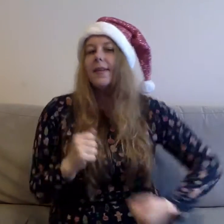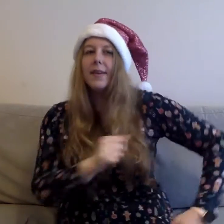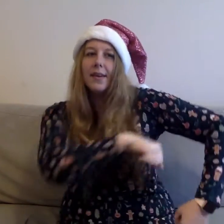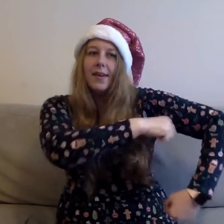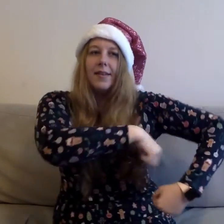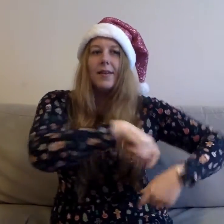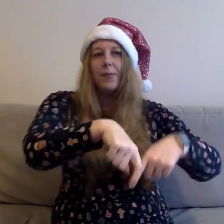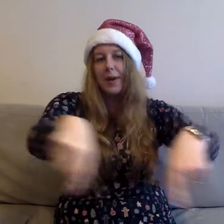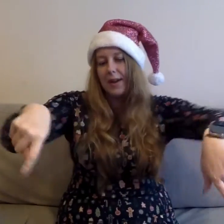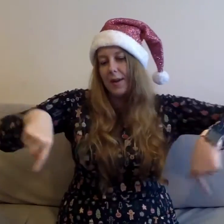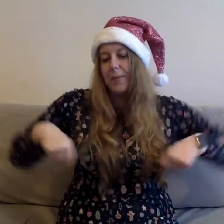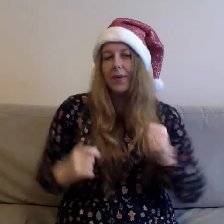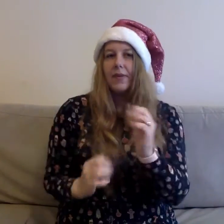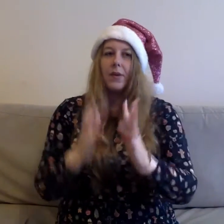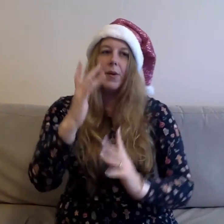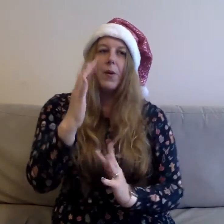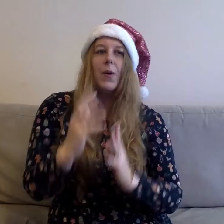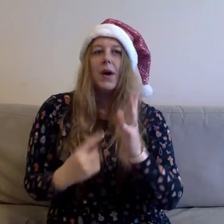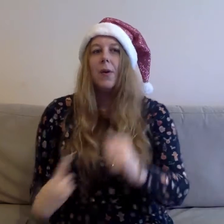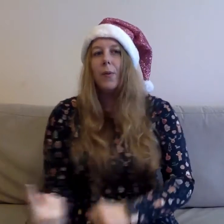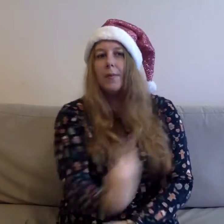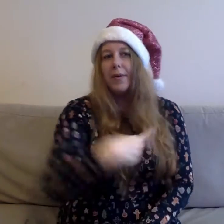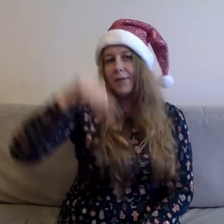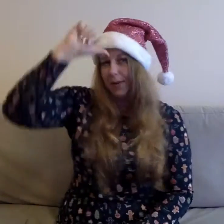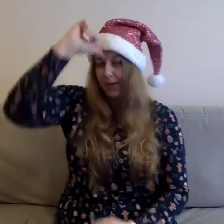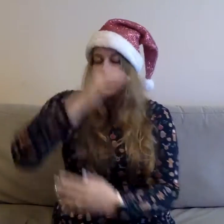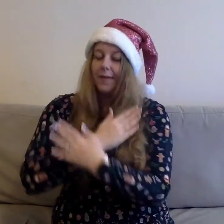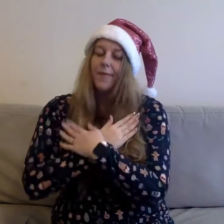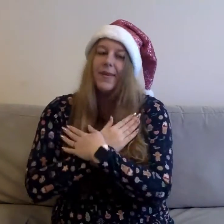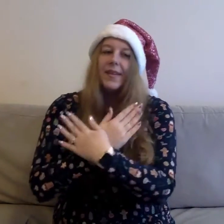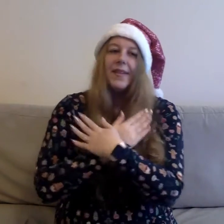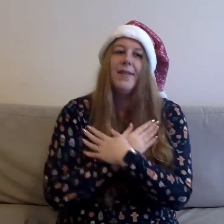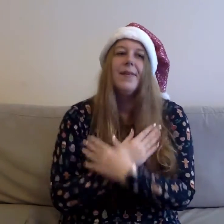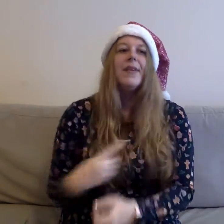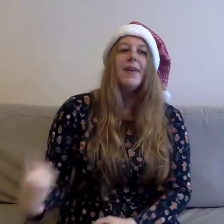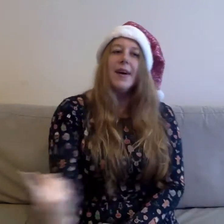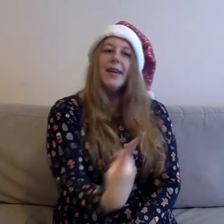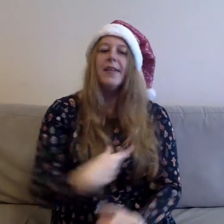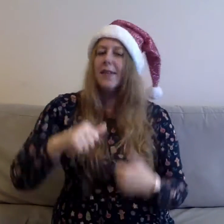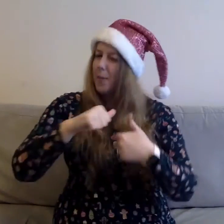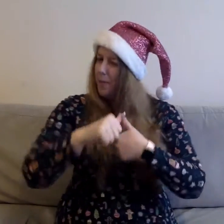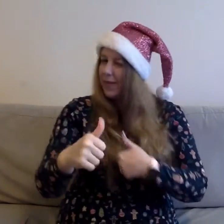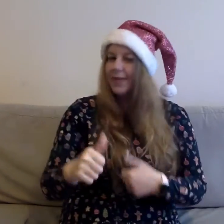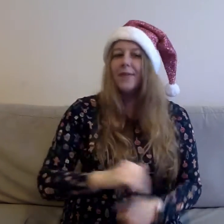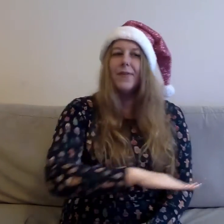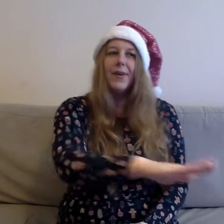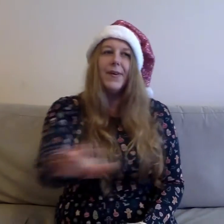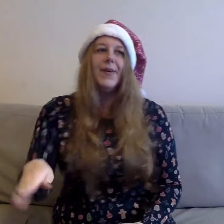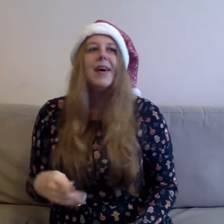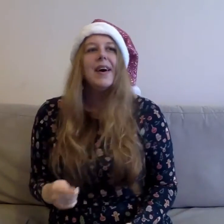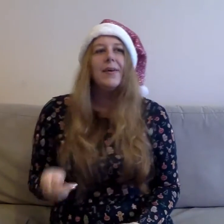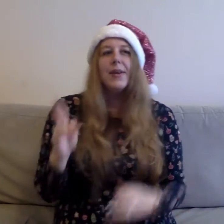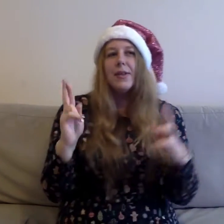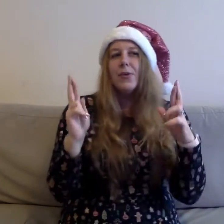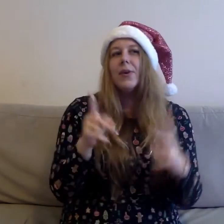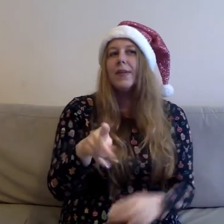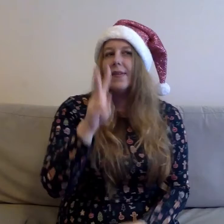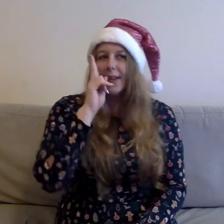the kitchen In while embers glow We've both know love But this love we got is the best of all I wish you could see